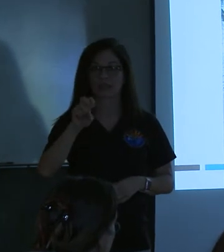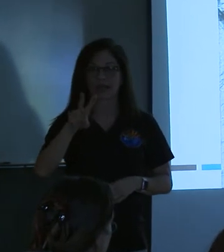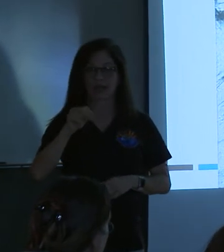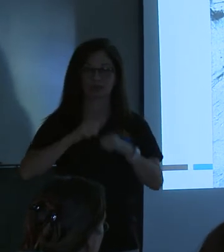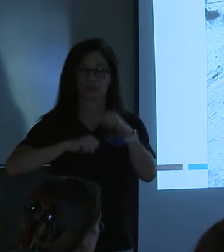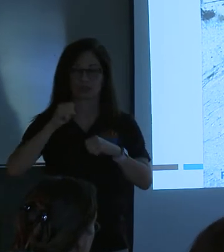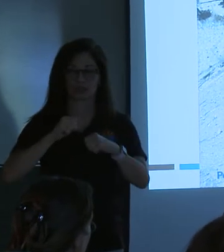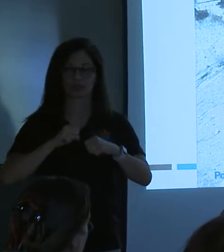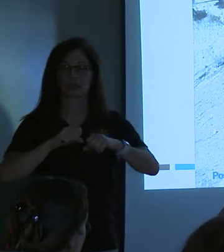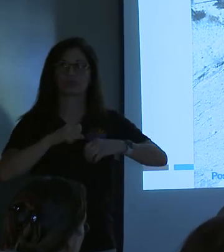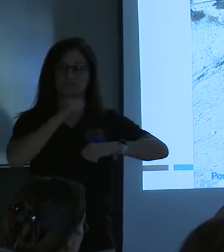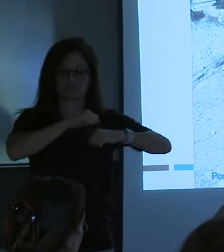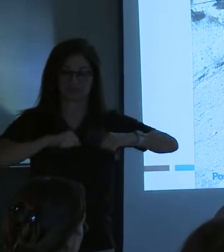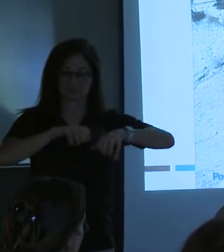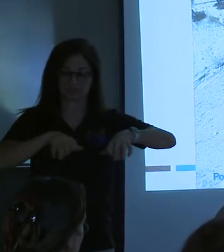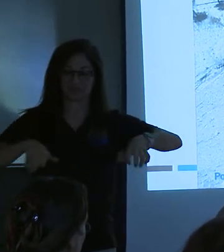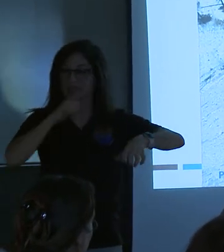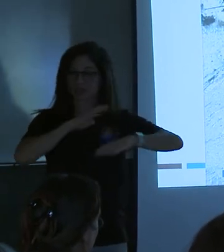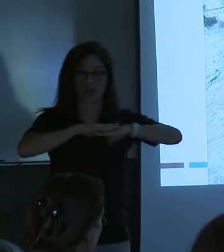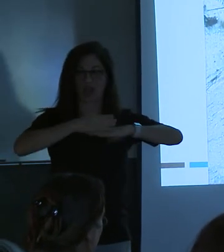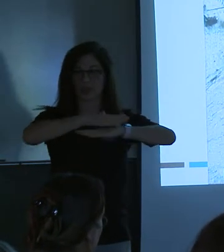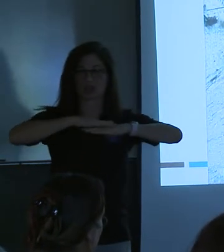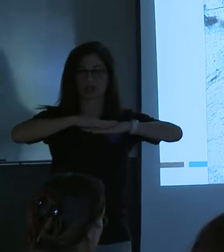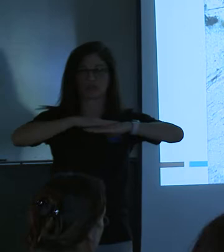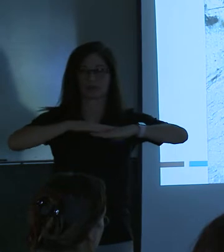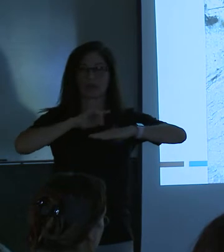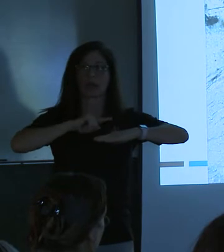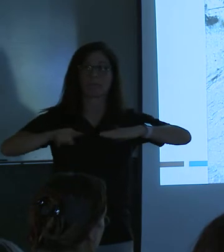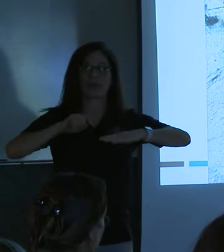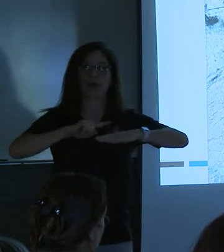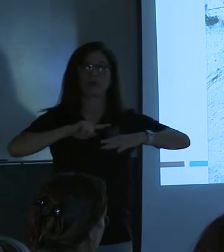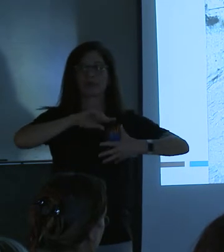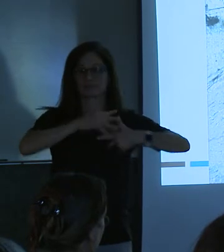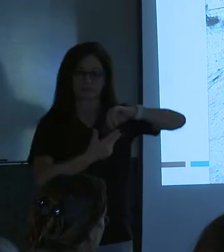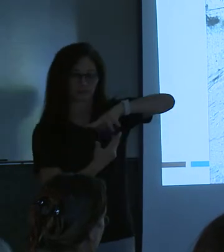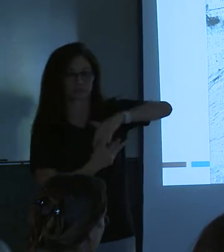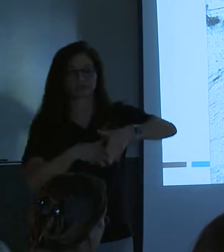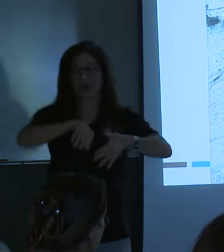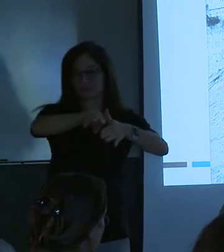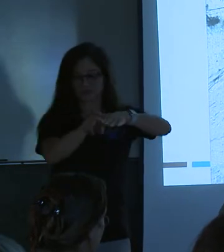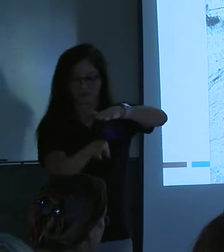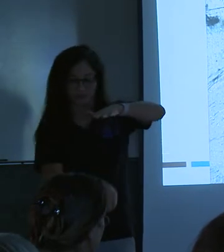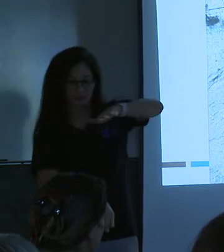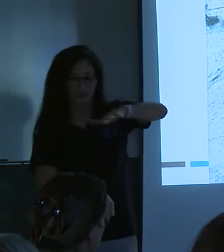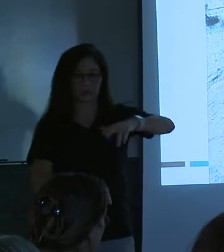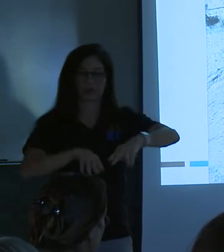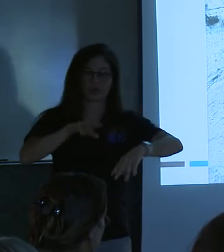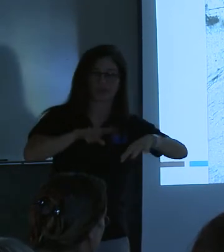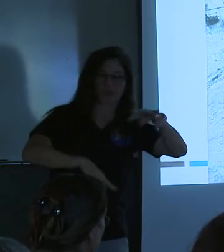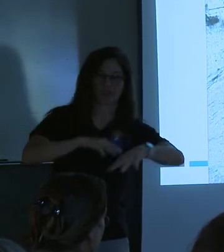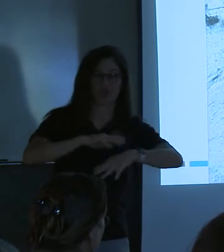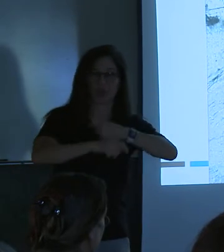just laid on the surface. We buried dead mats like trees and we cabled into it. And these are cabled